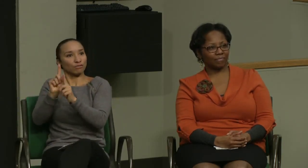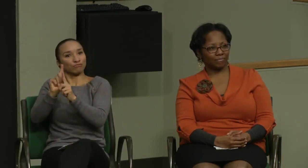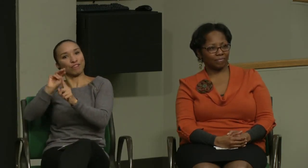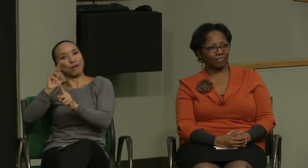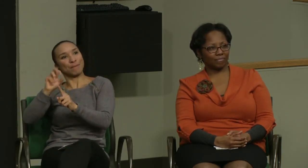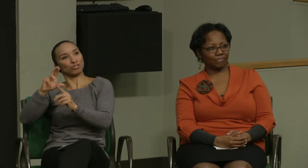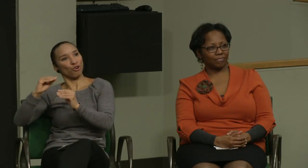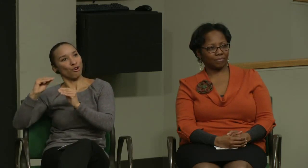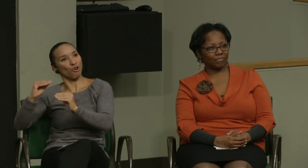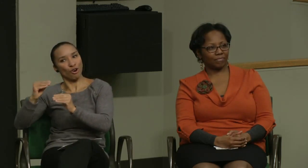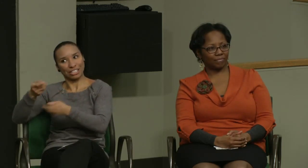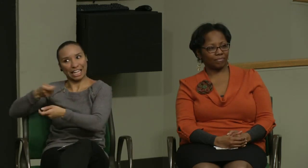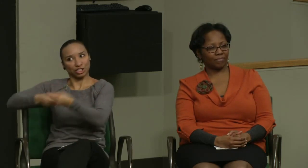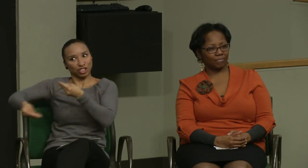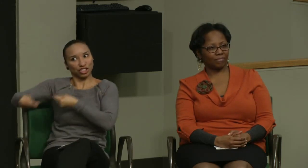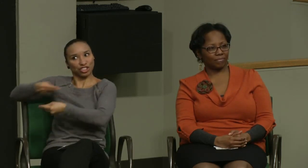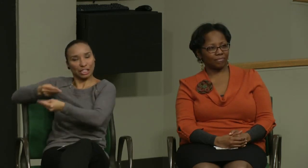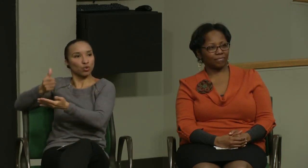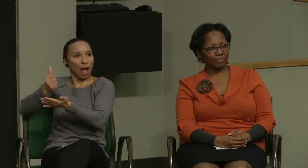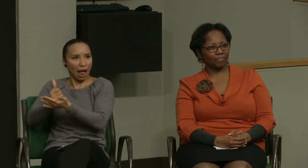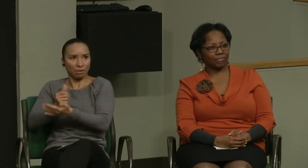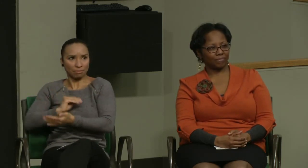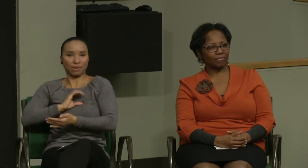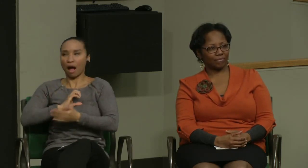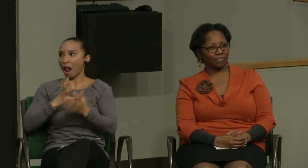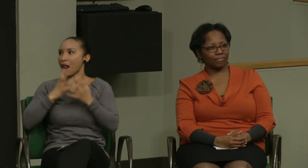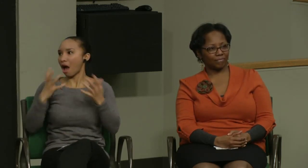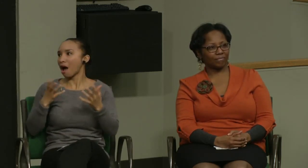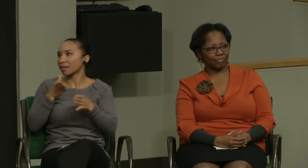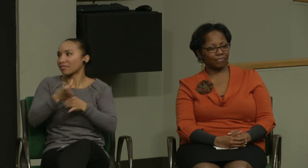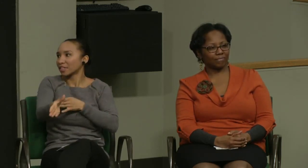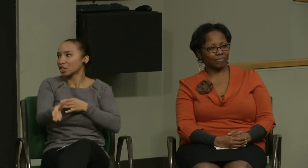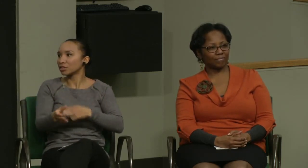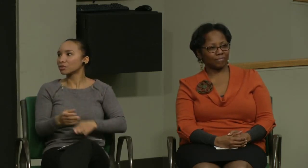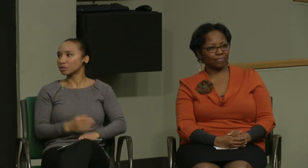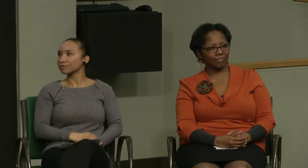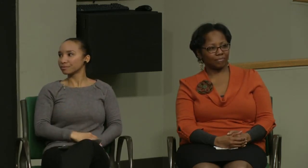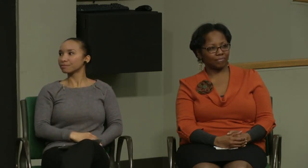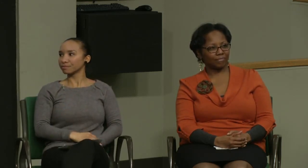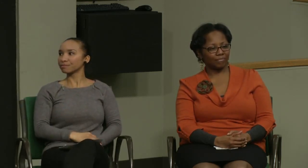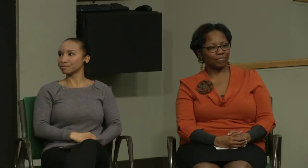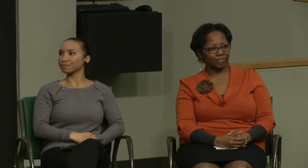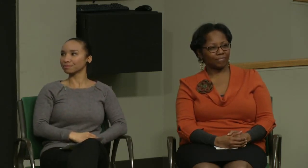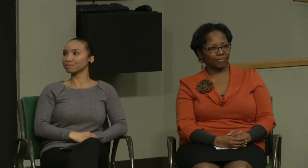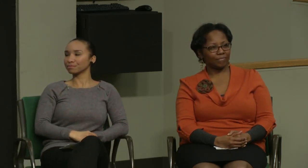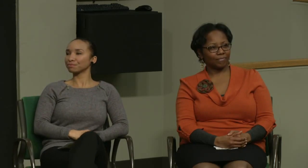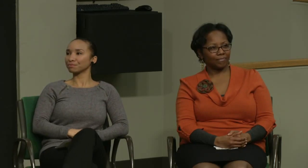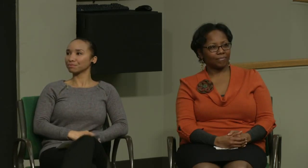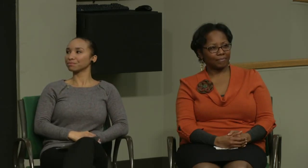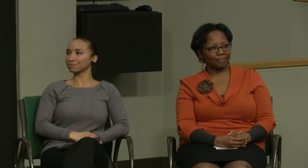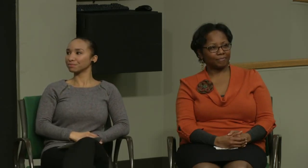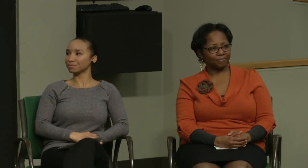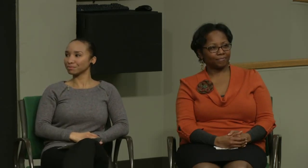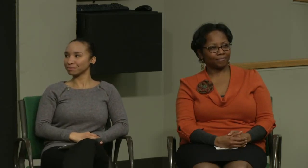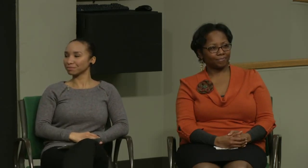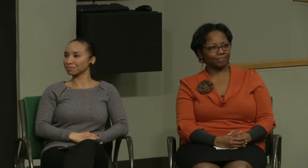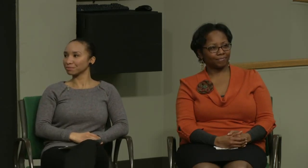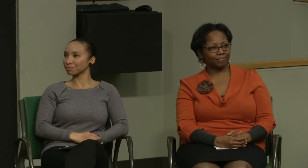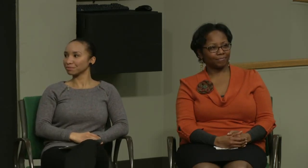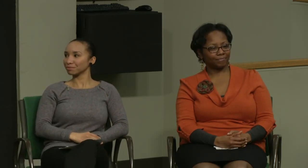about that with each other, that's another piece of our exchange as peer mentors that we were able to take advantage of.